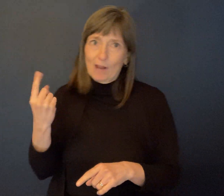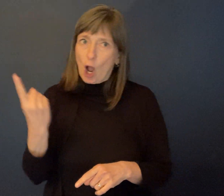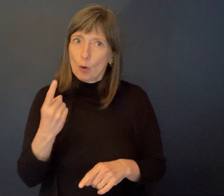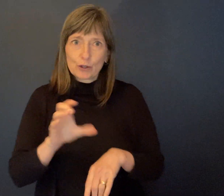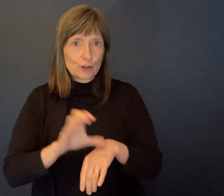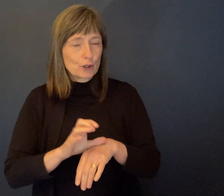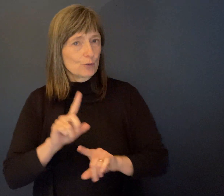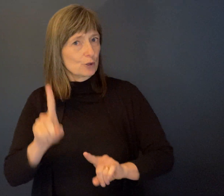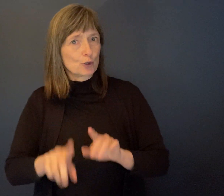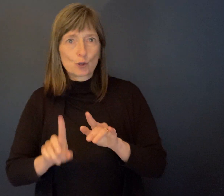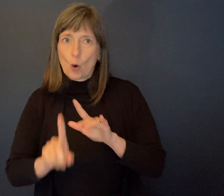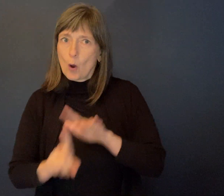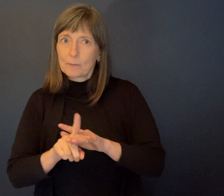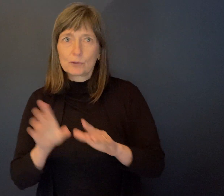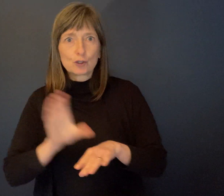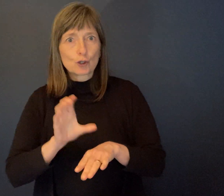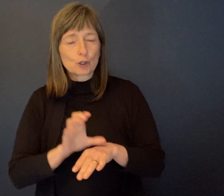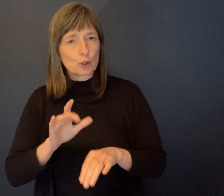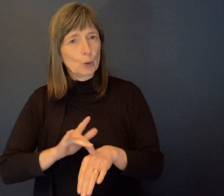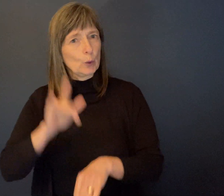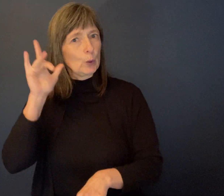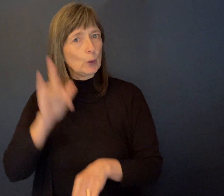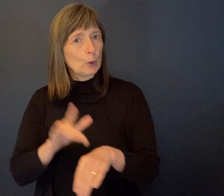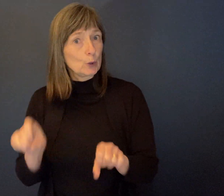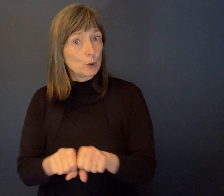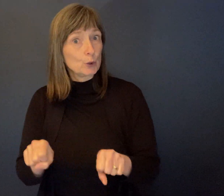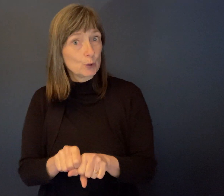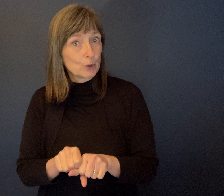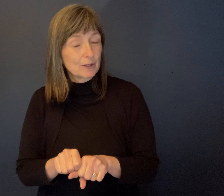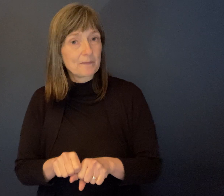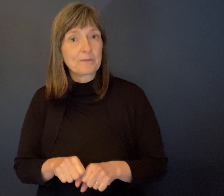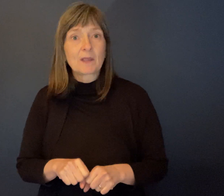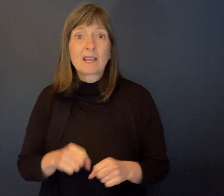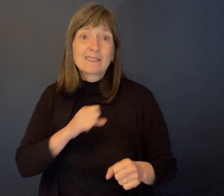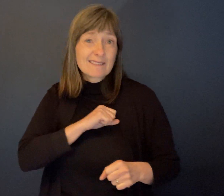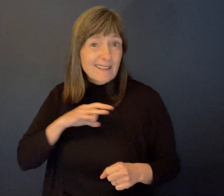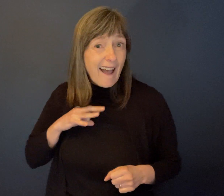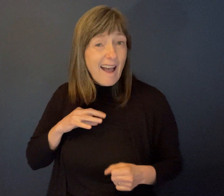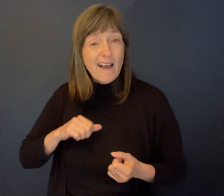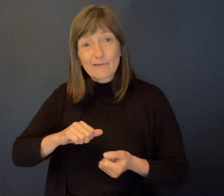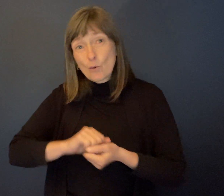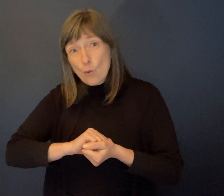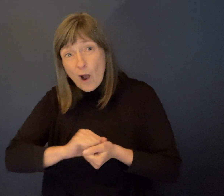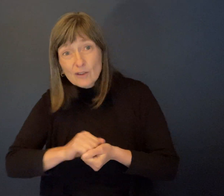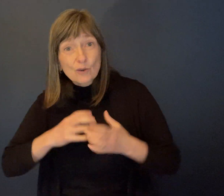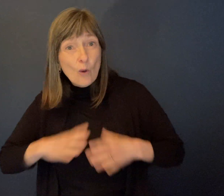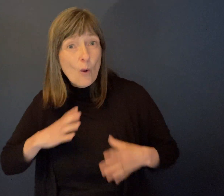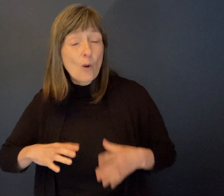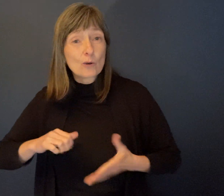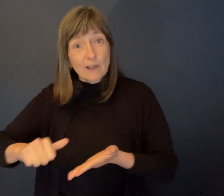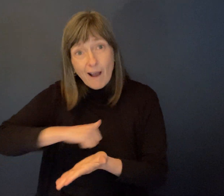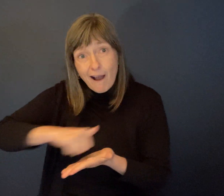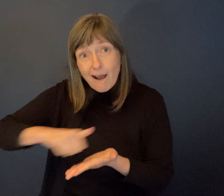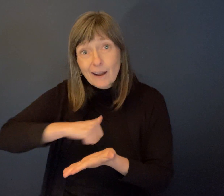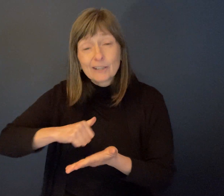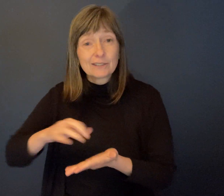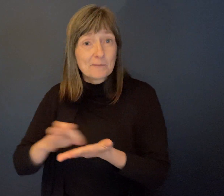I mean, the staff were amazing. They would wash our clothes and iron them and mend them. And I remember somebody telling a story of Mrs.